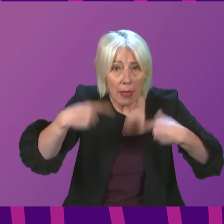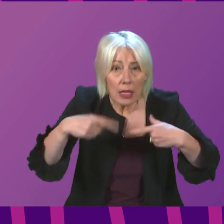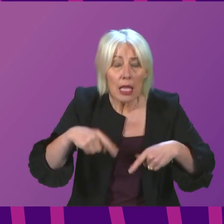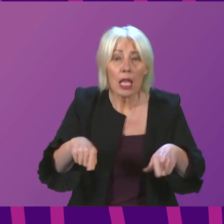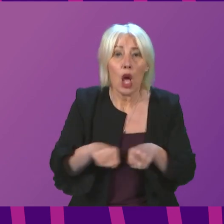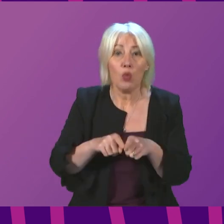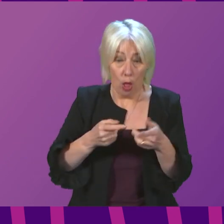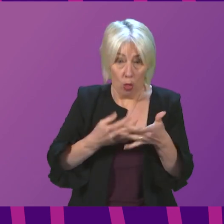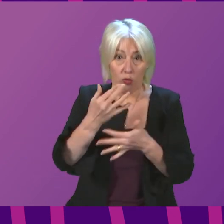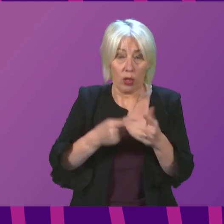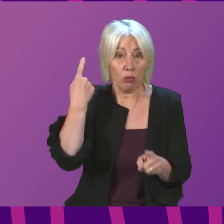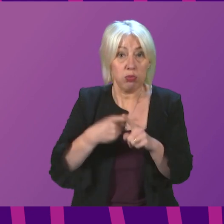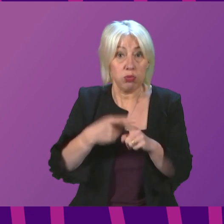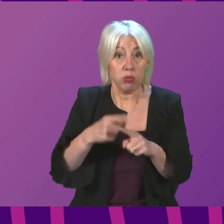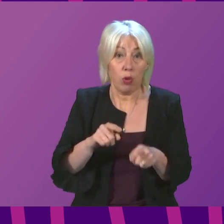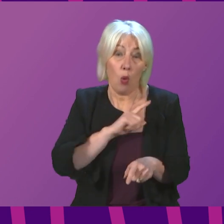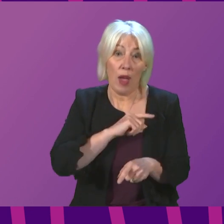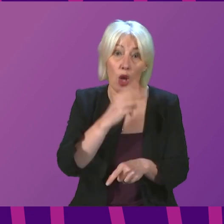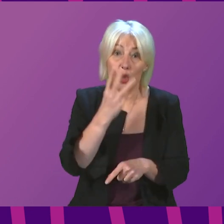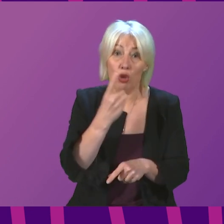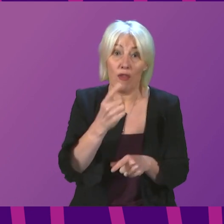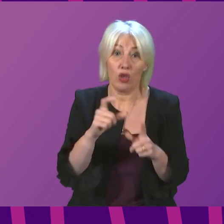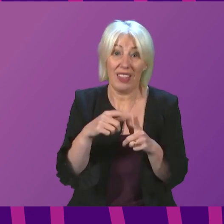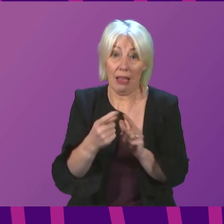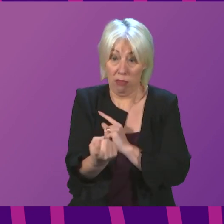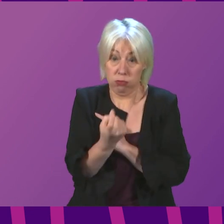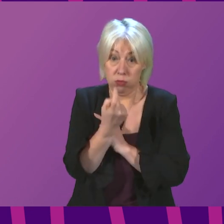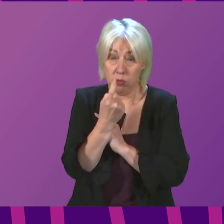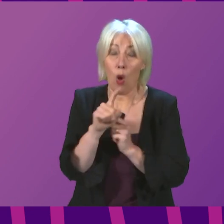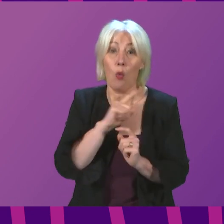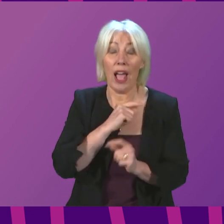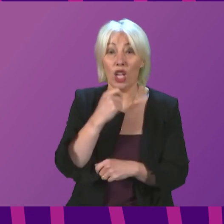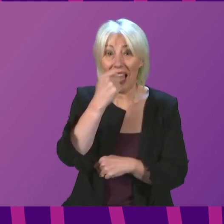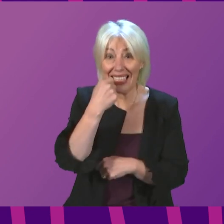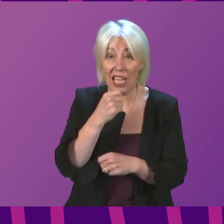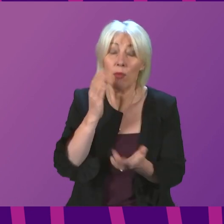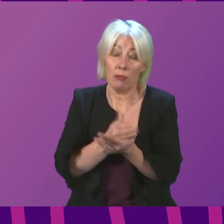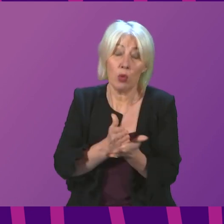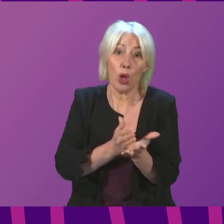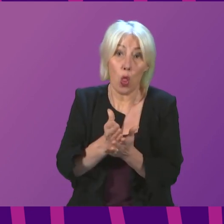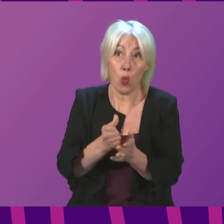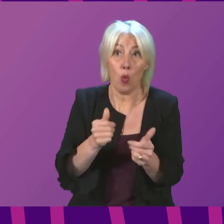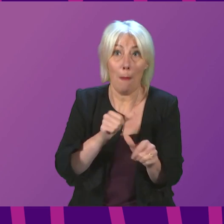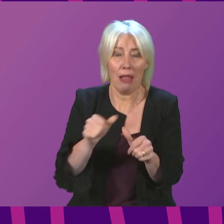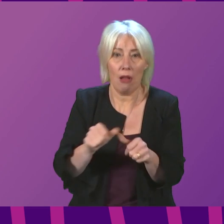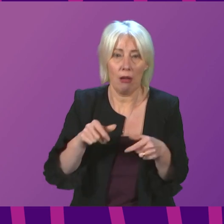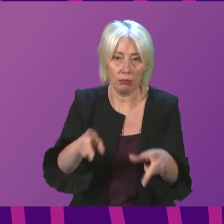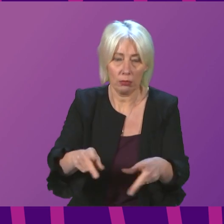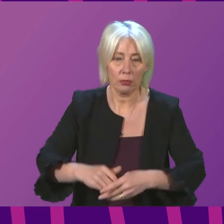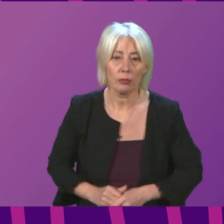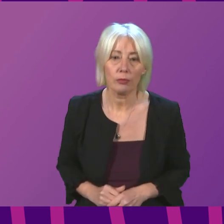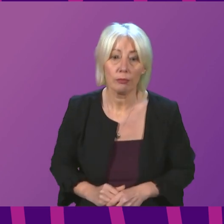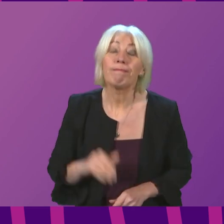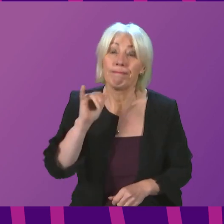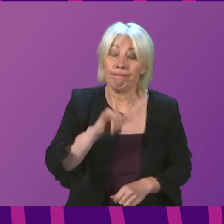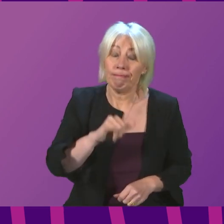results as we approach augmented testing? Is the way to get us through this crisis? Mr. First Minister. Mr. First Minister,